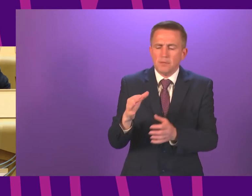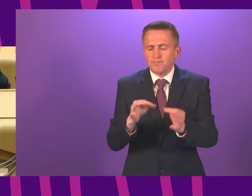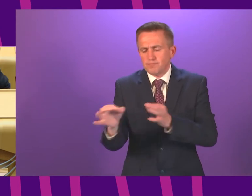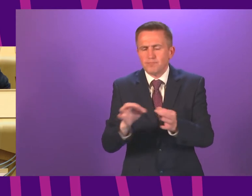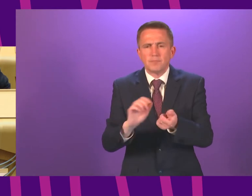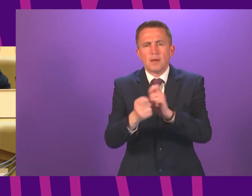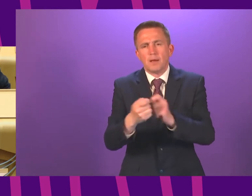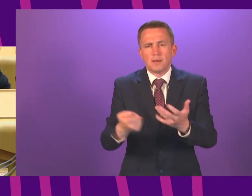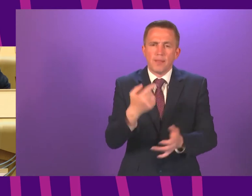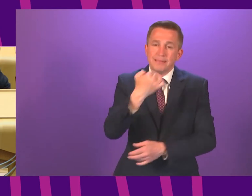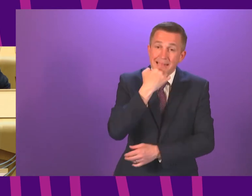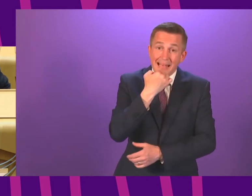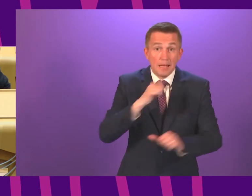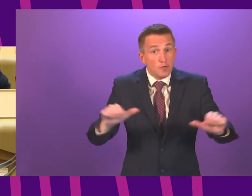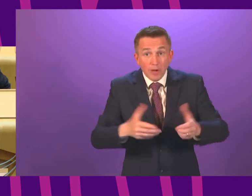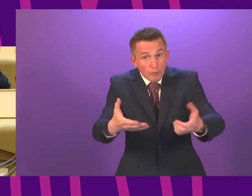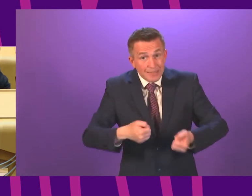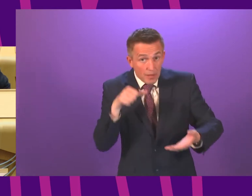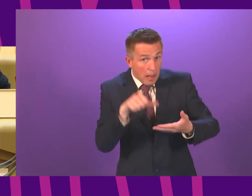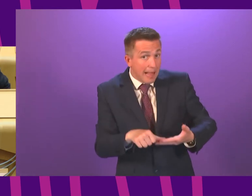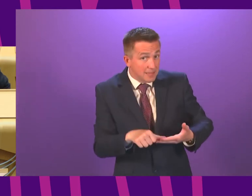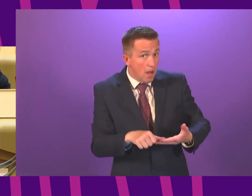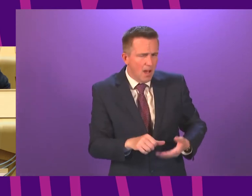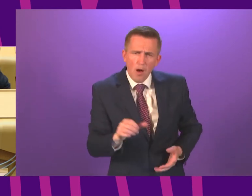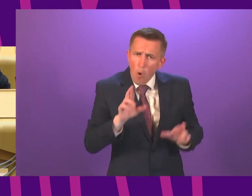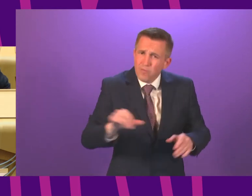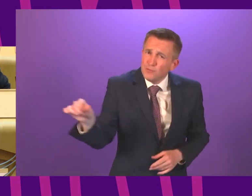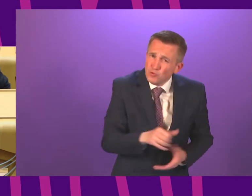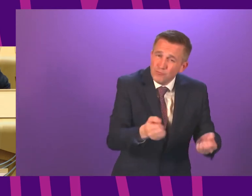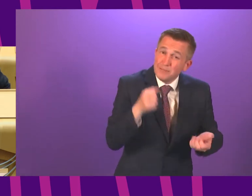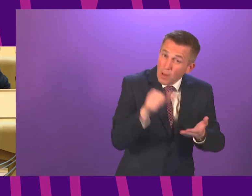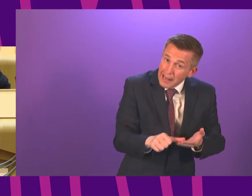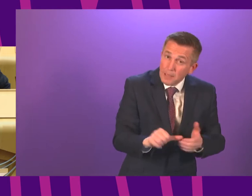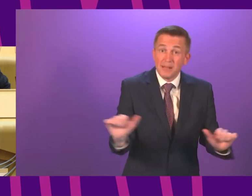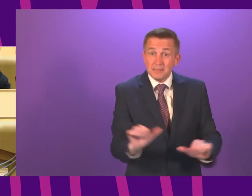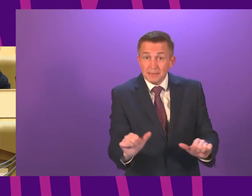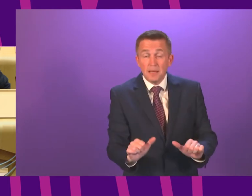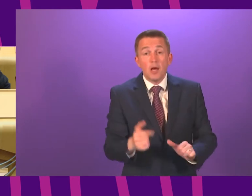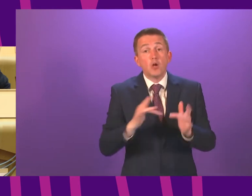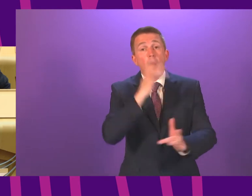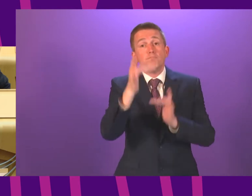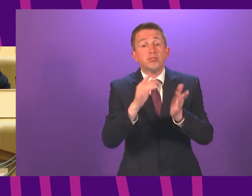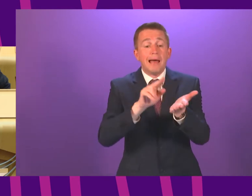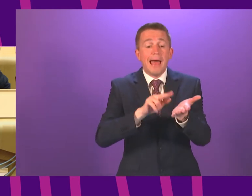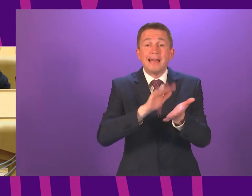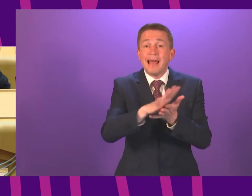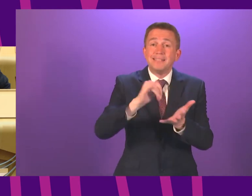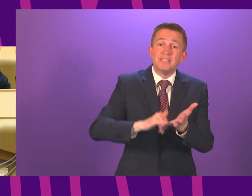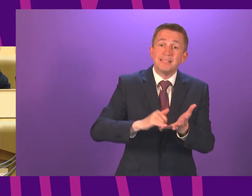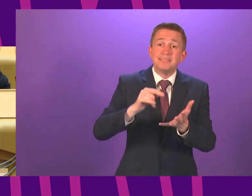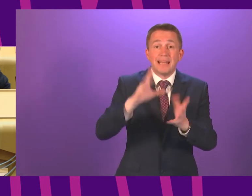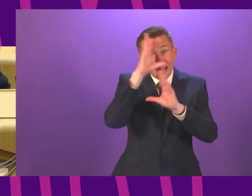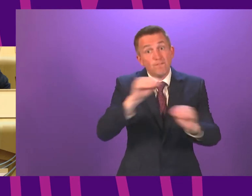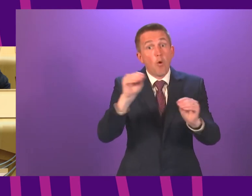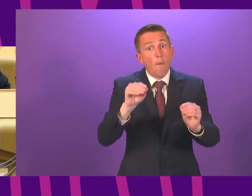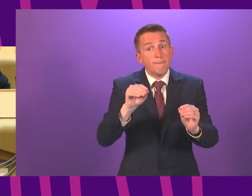it. If you haven't received an appointment letter yet and think you should have, you can go to the vaccinations page of the NHS Inform website to arrange